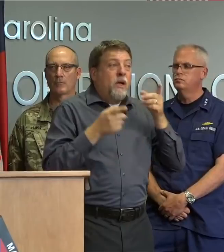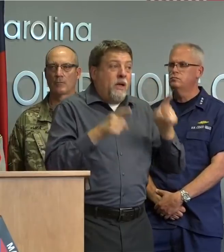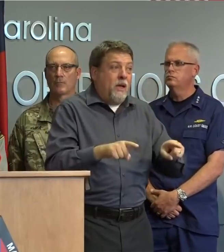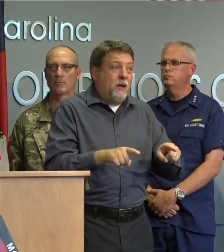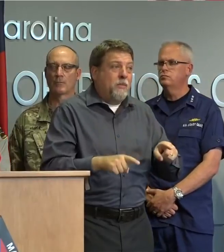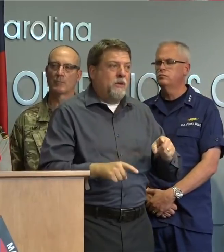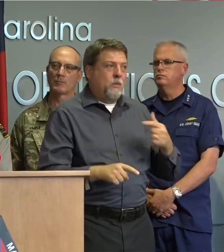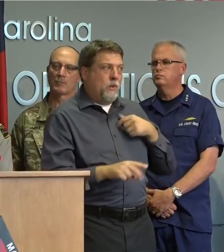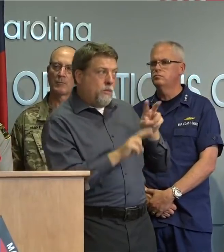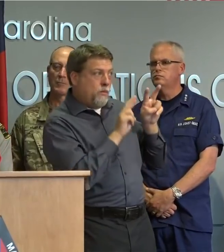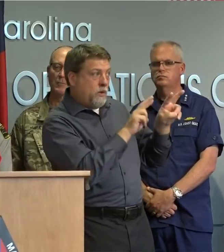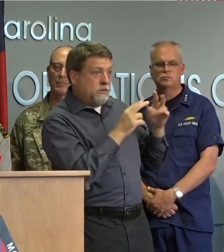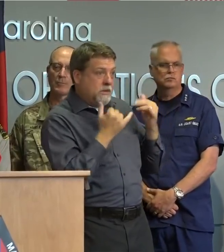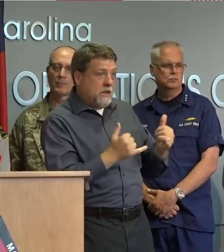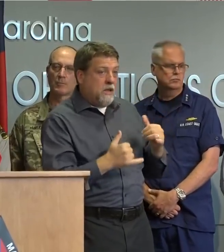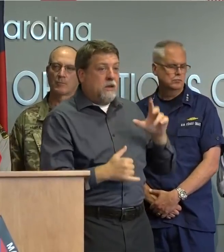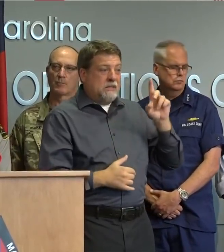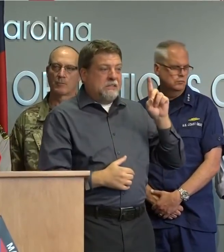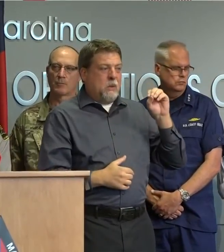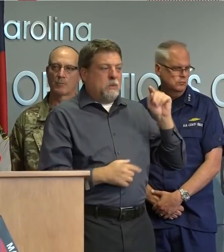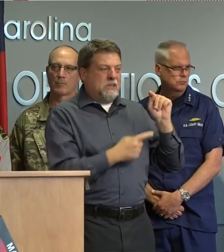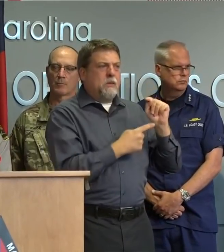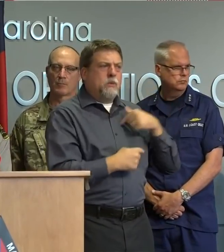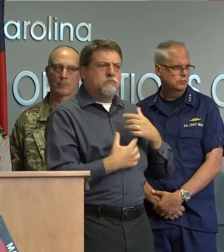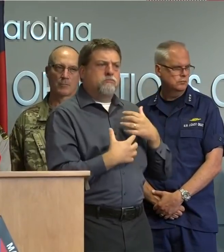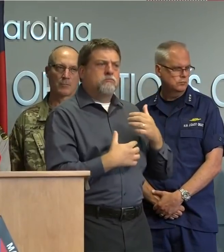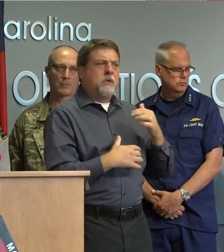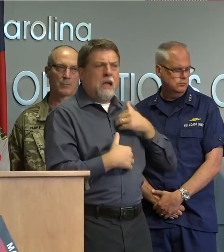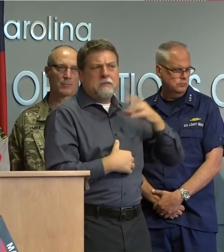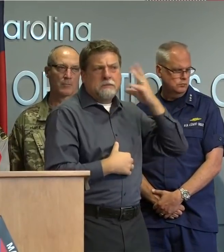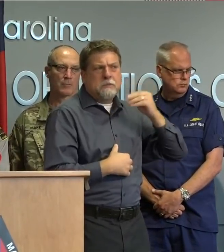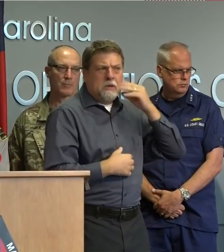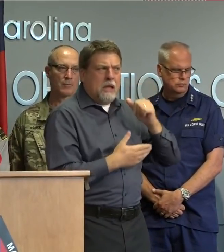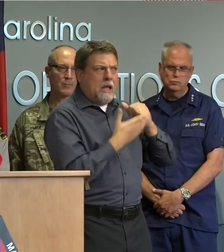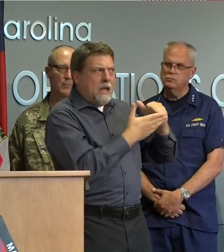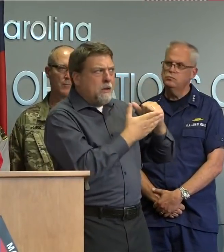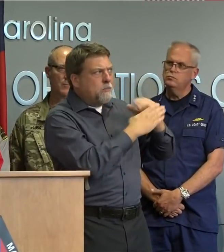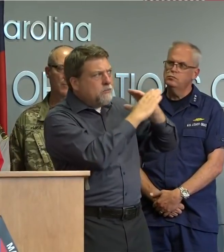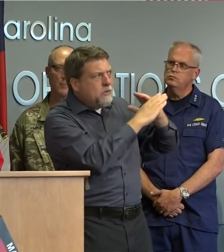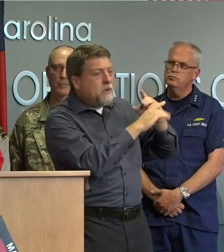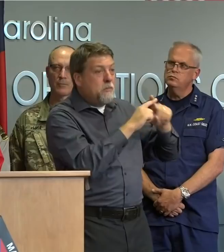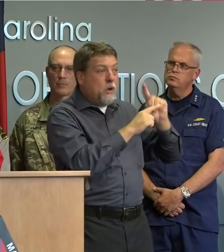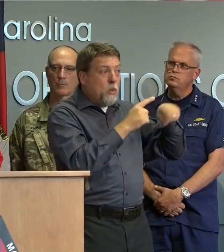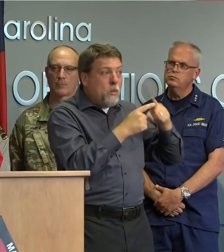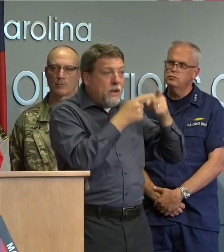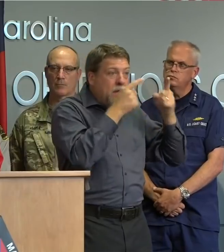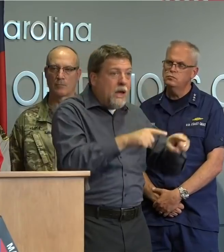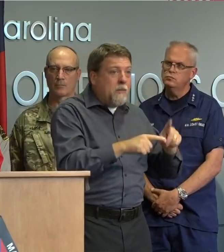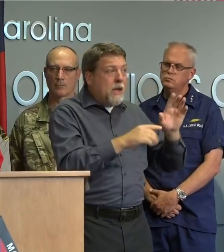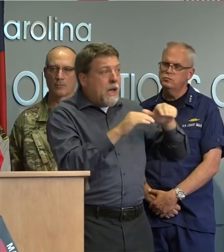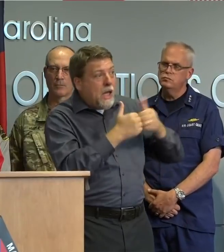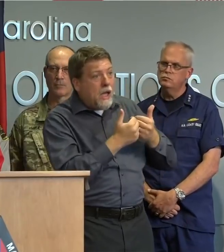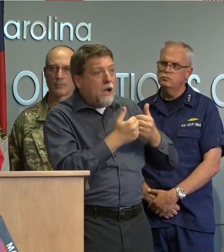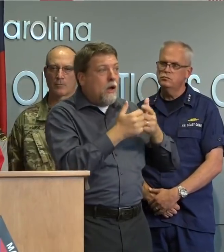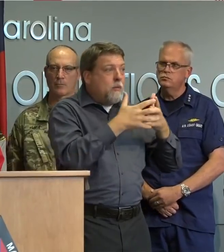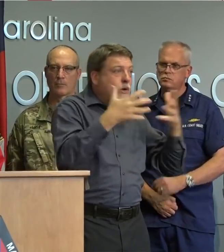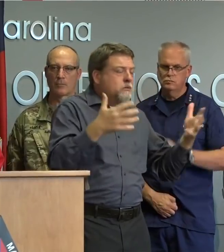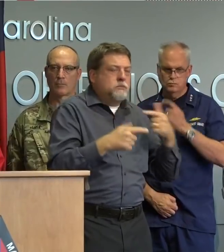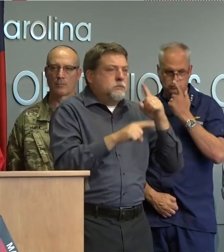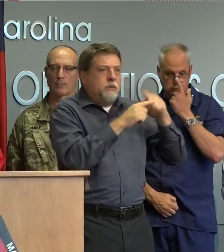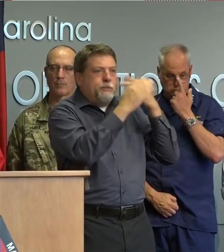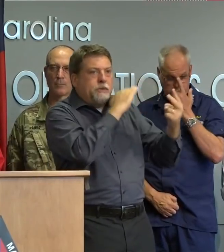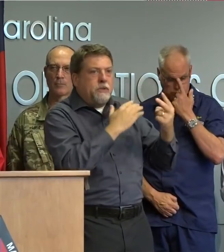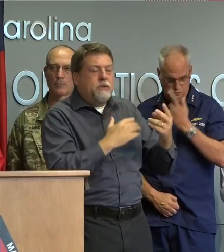that our folks at dot are used to responding to but they're very difficult to predict so make sure you're very